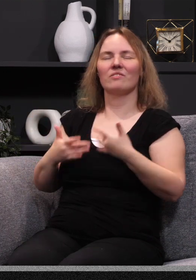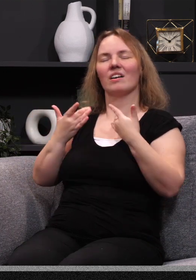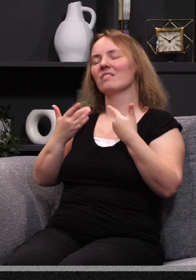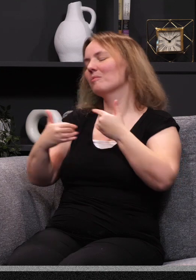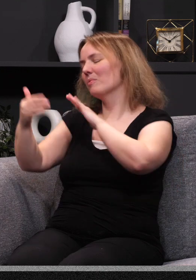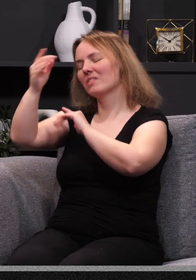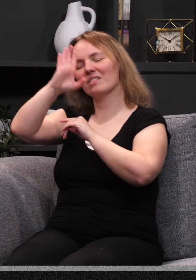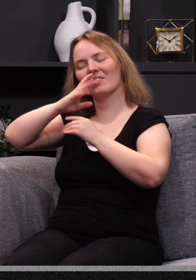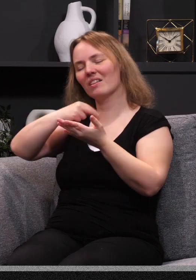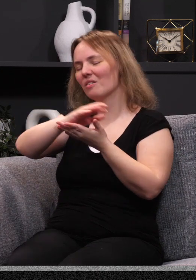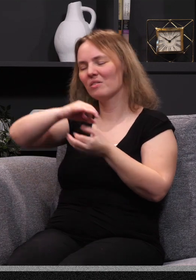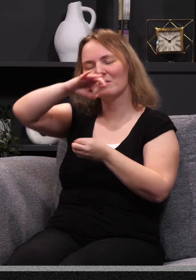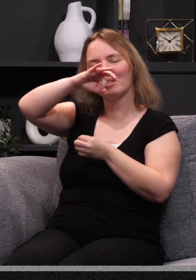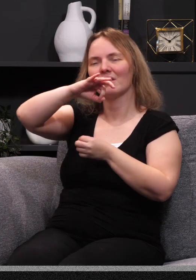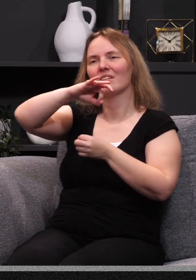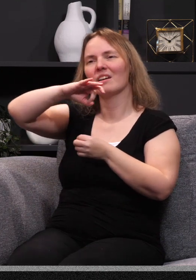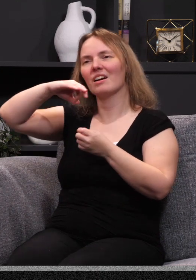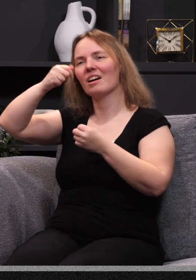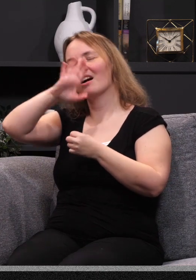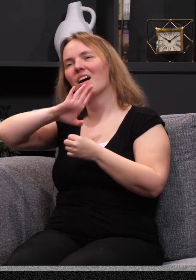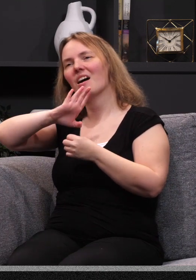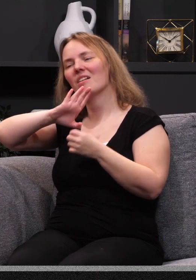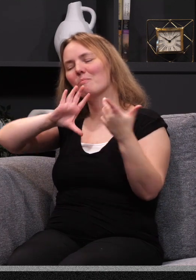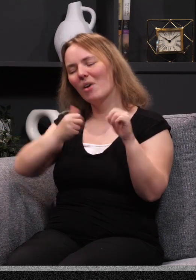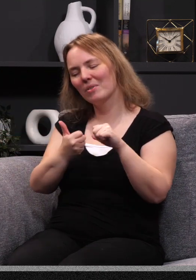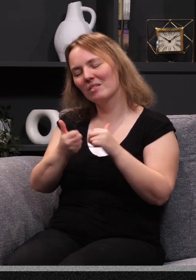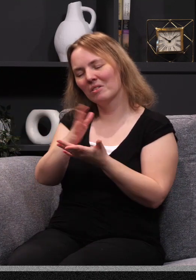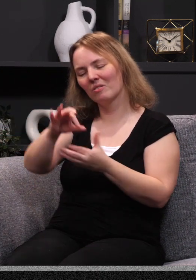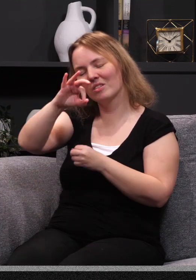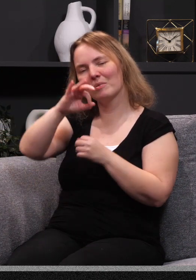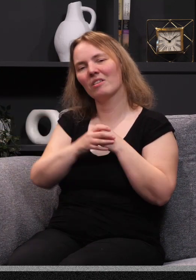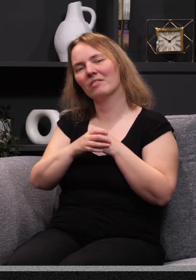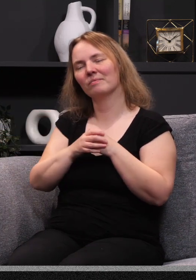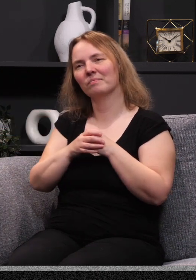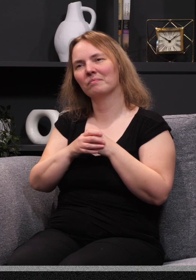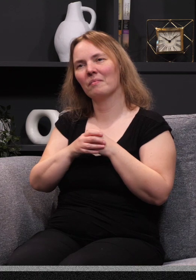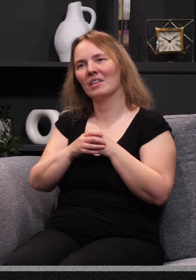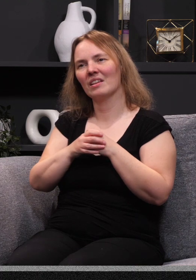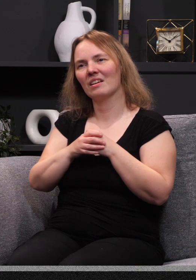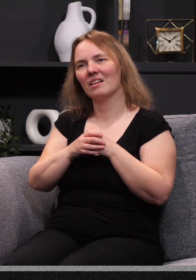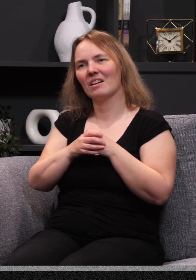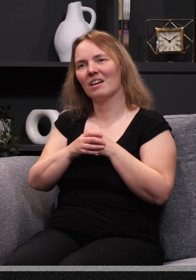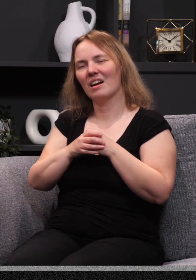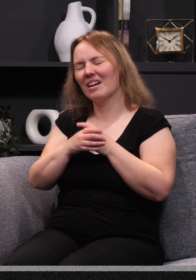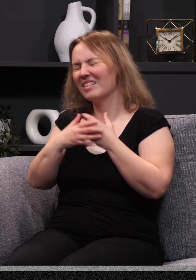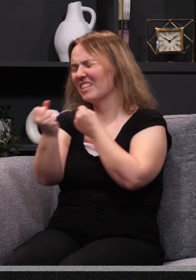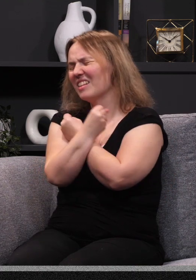I just felt the presence of God, the Holy Spirit. She said, God, baptize me in the Holy Spirit. And she said,